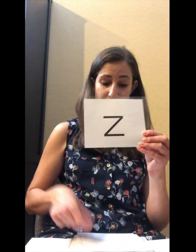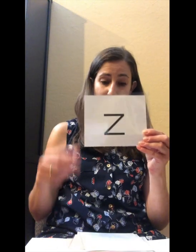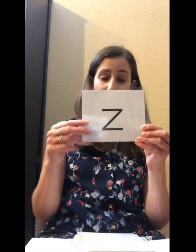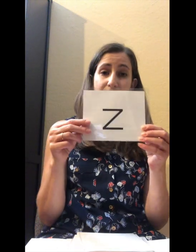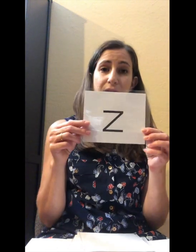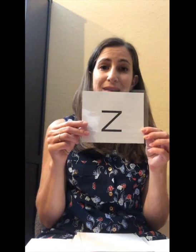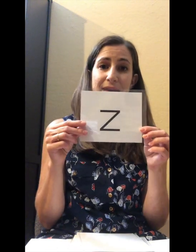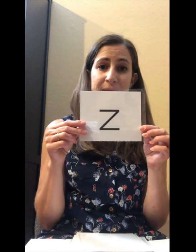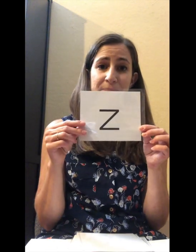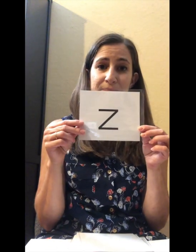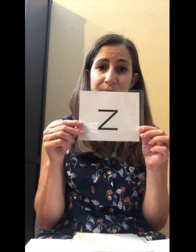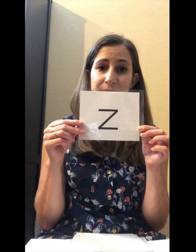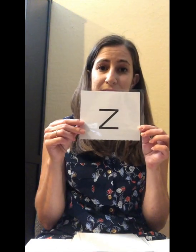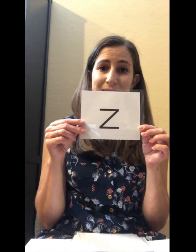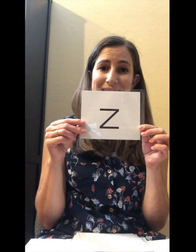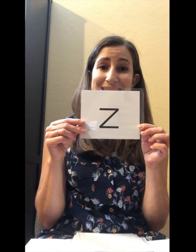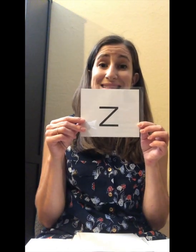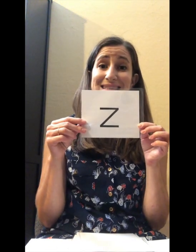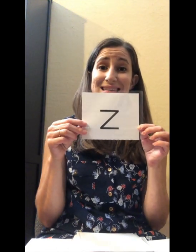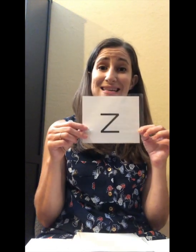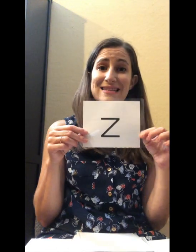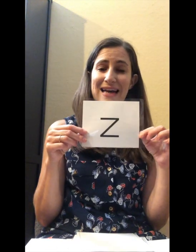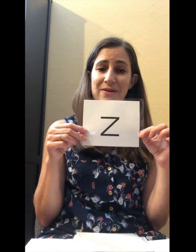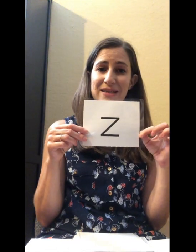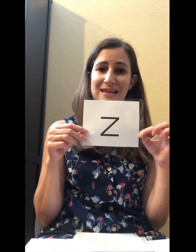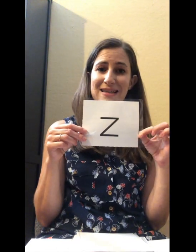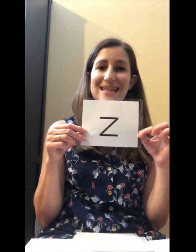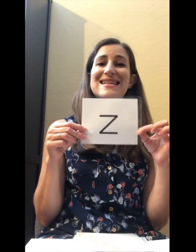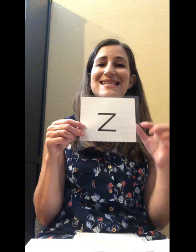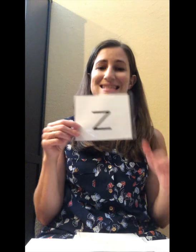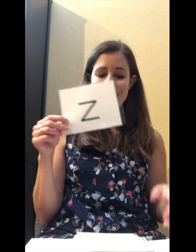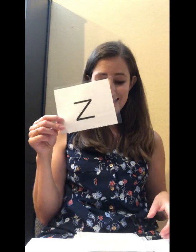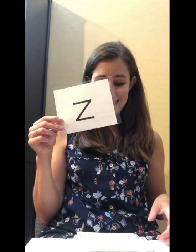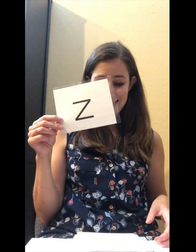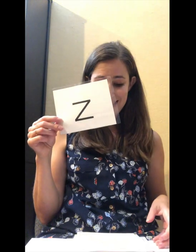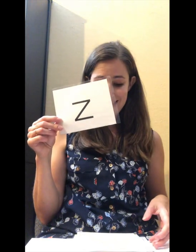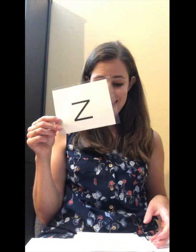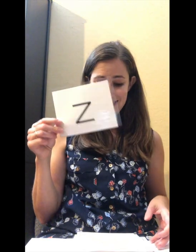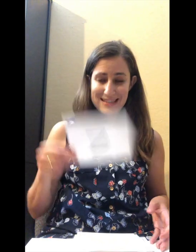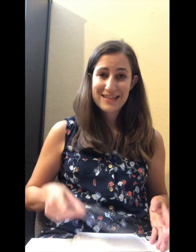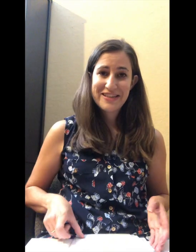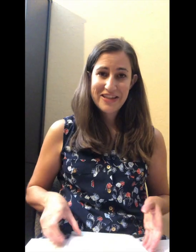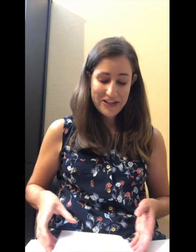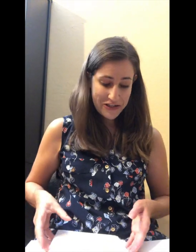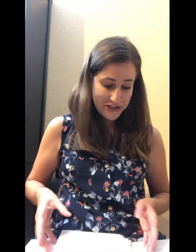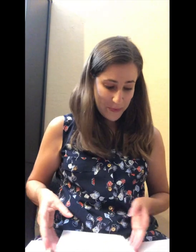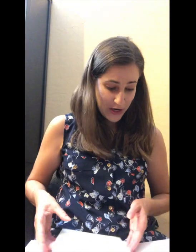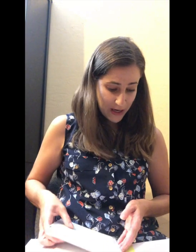Name? Z. Sound? Z. Good work.